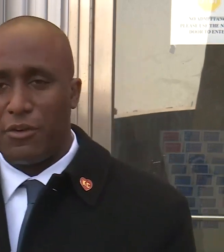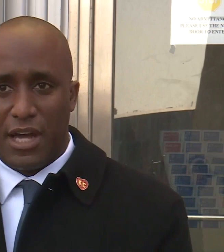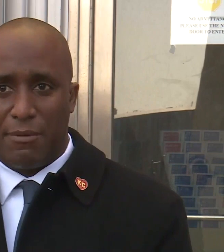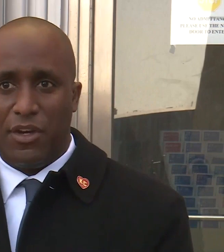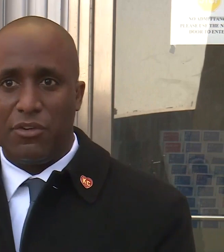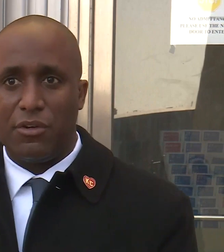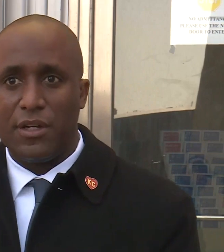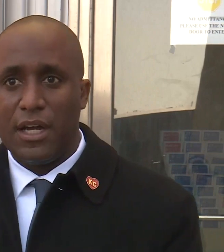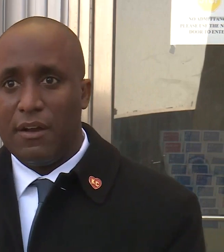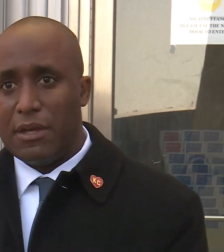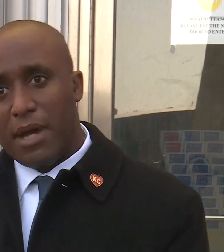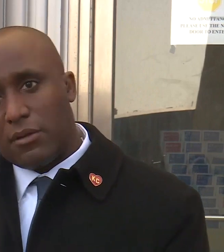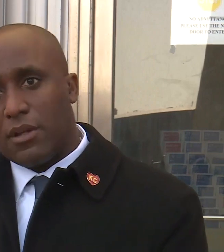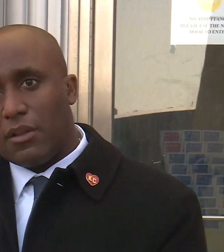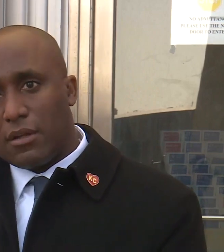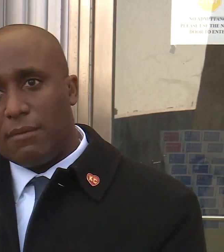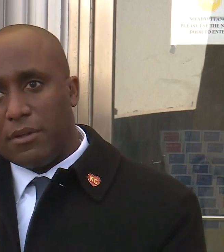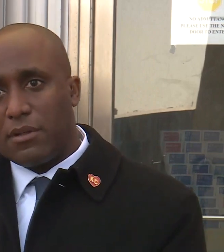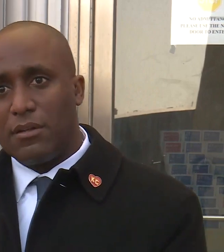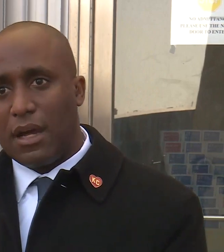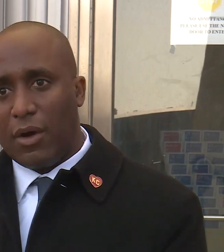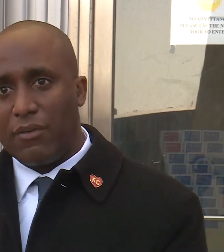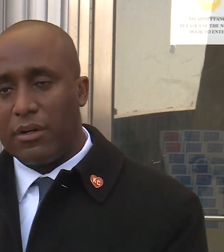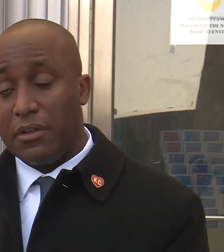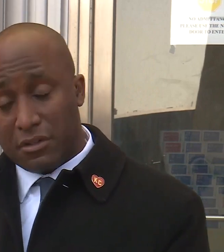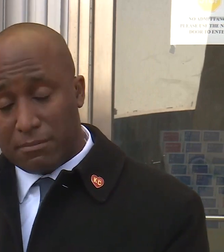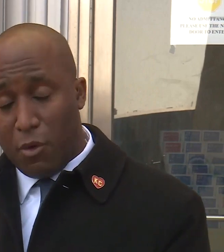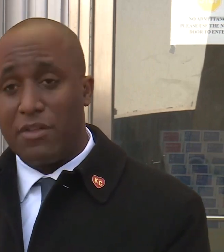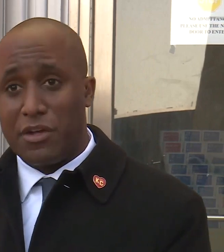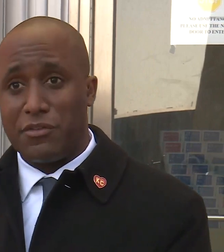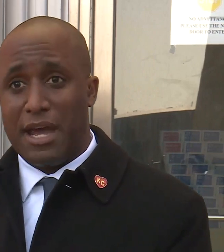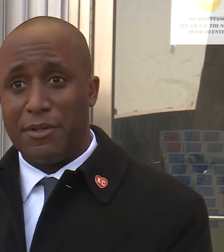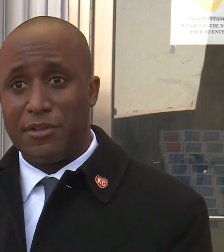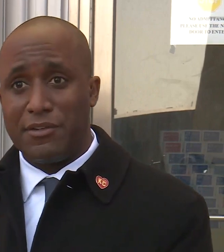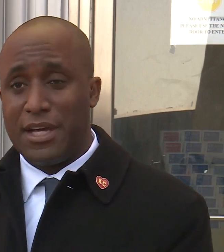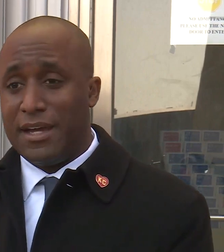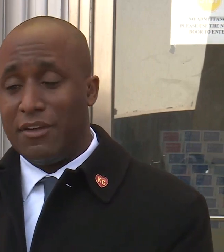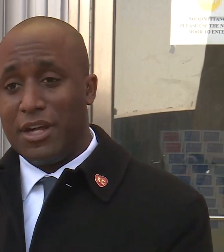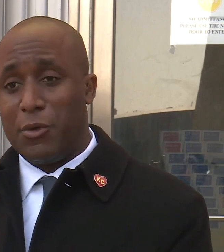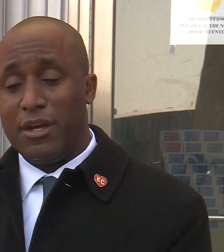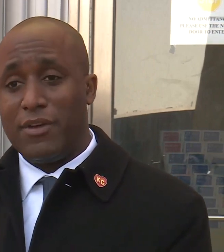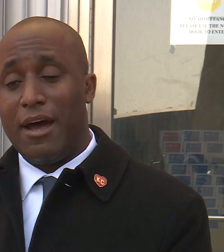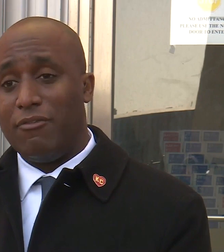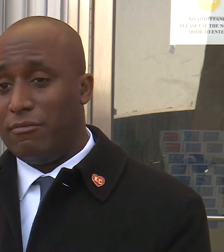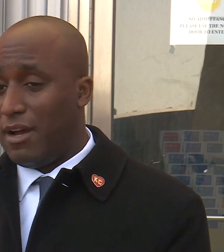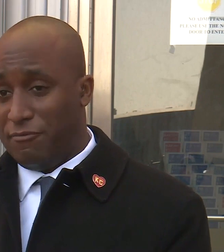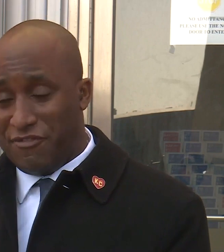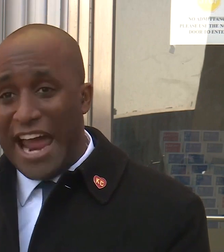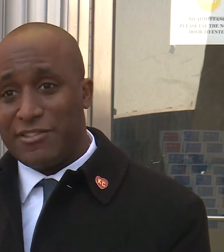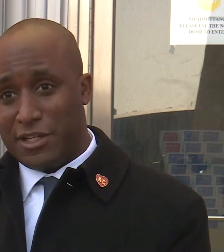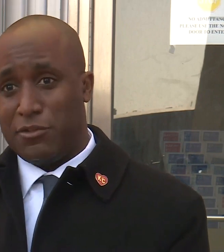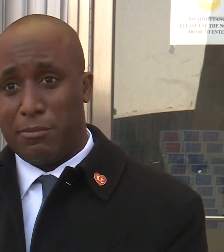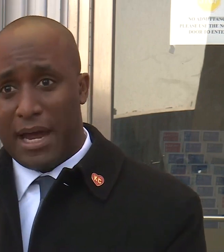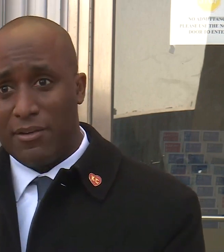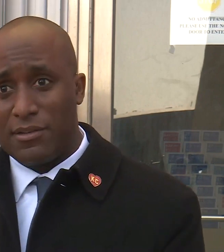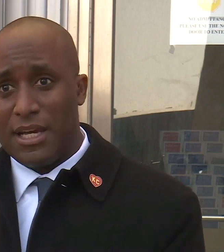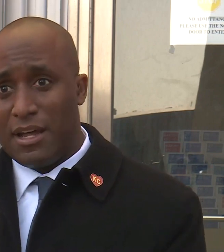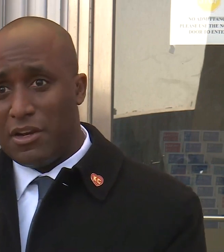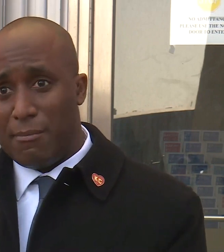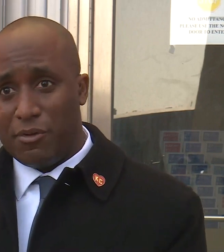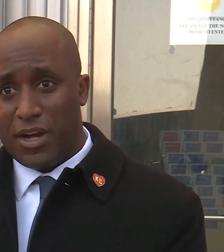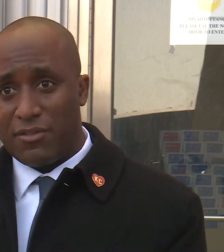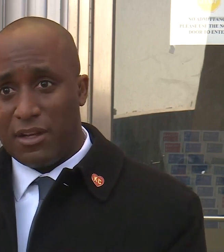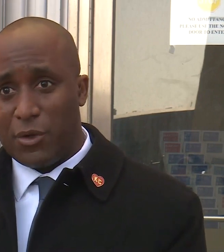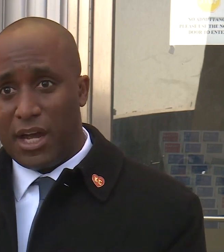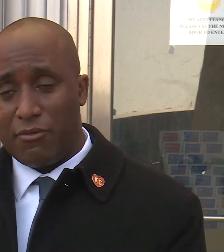any other type of issue? The amazing thing that's happened since, however, or the disappointing thing that's happened since, is that we have now vastly surpassed